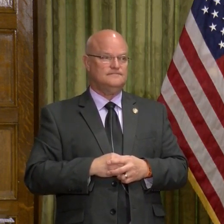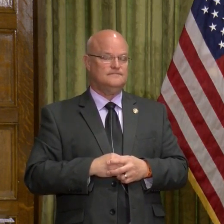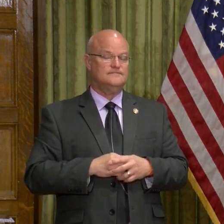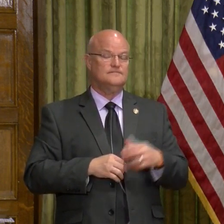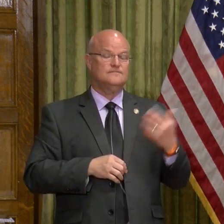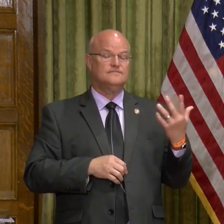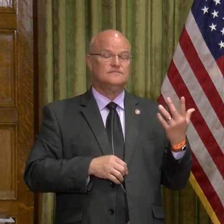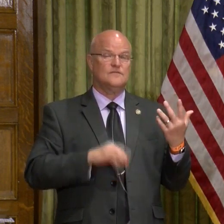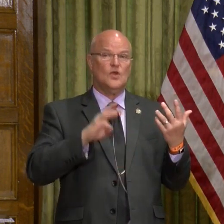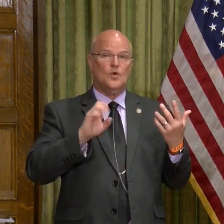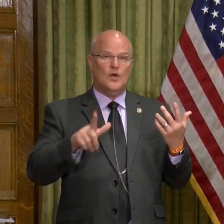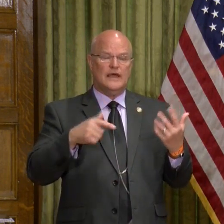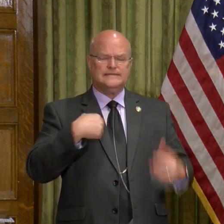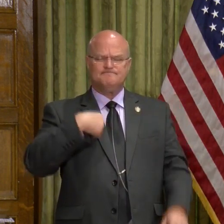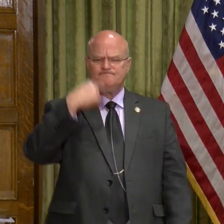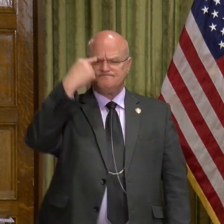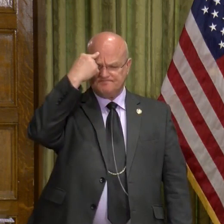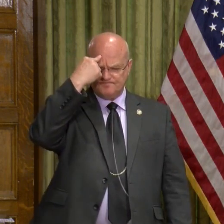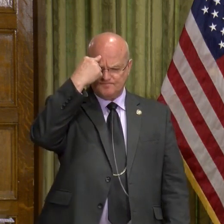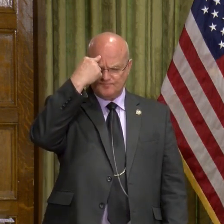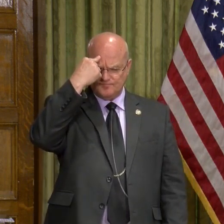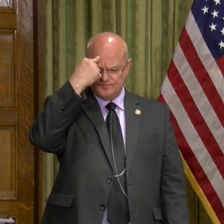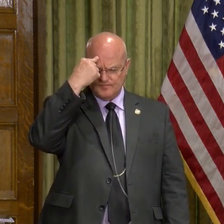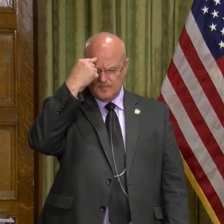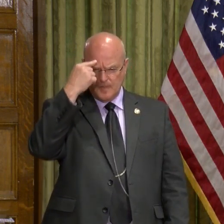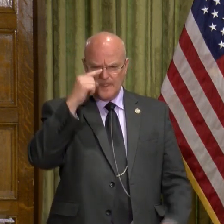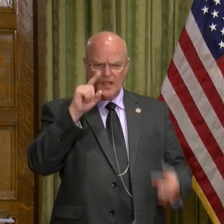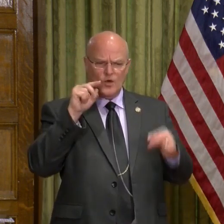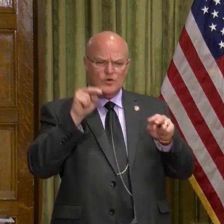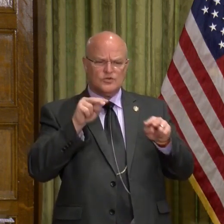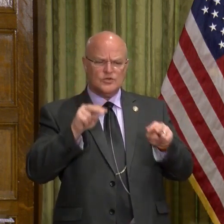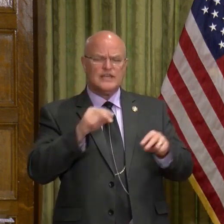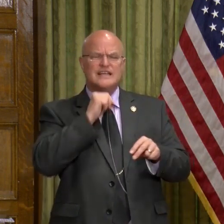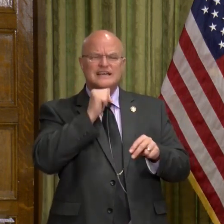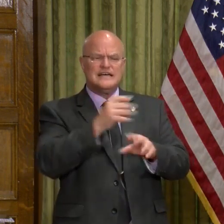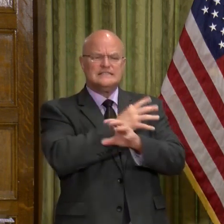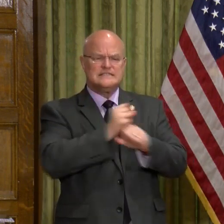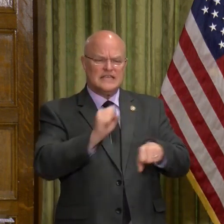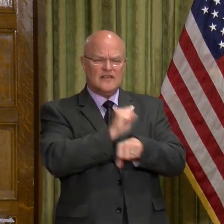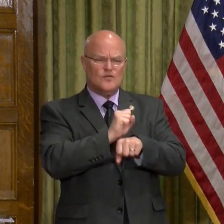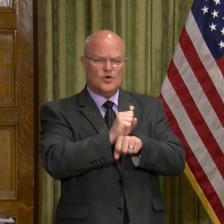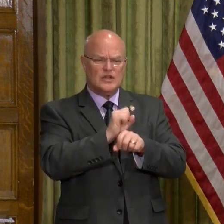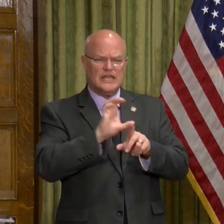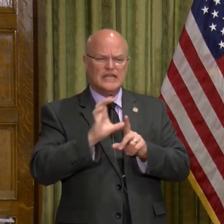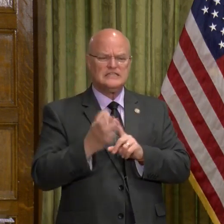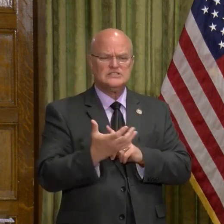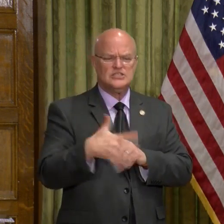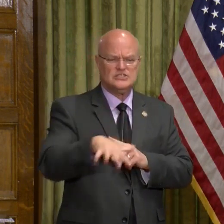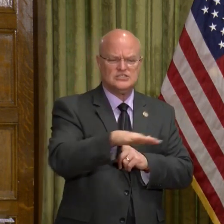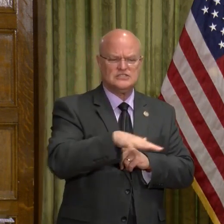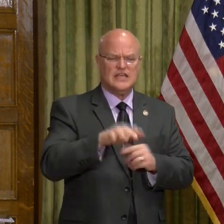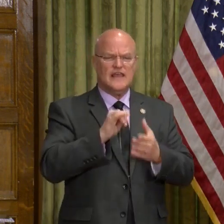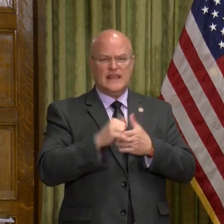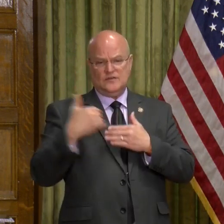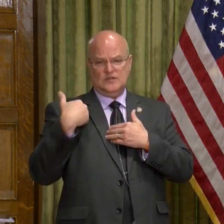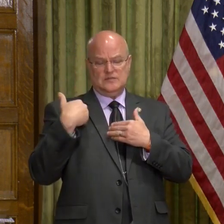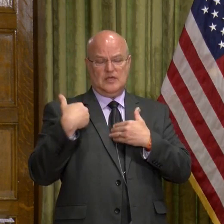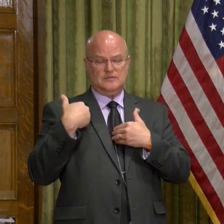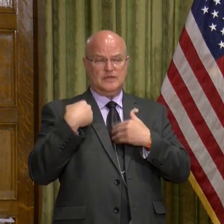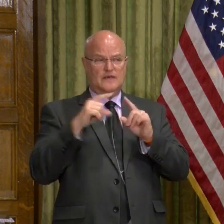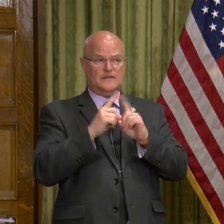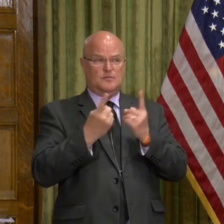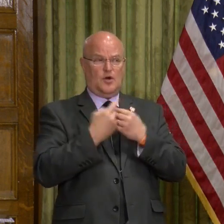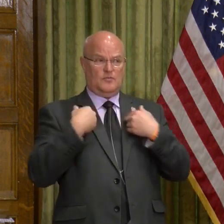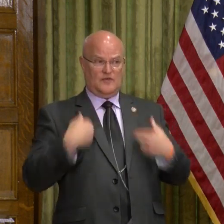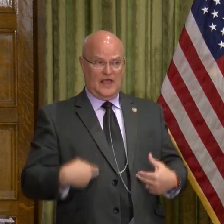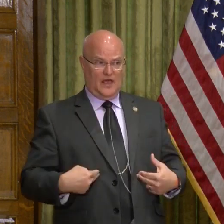Well, I was trying to think whenever you're looking at unsafe working conditions, that's a responsibility of the